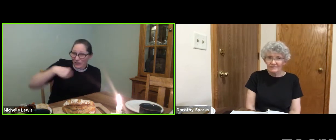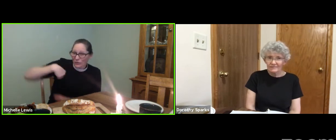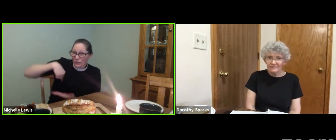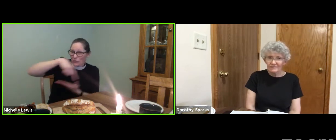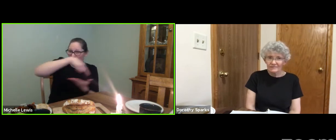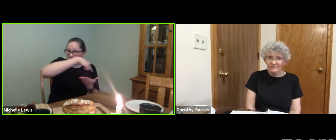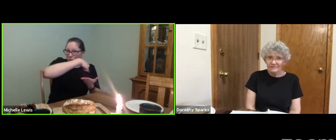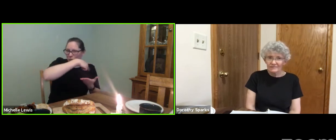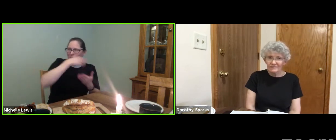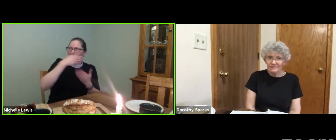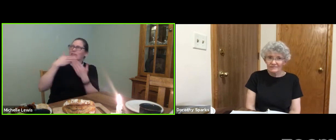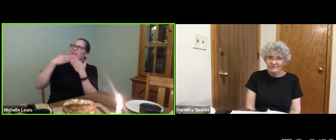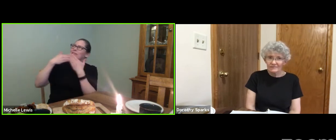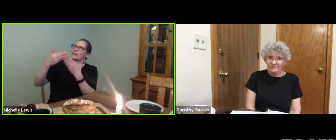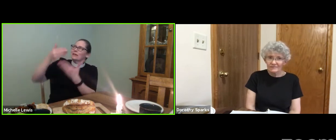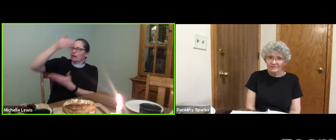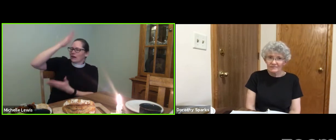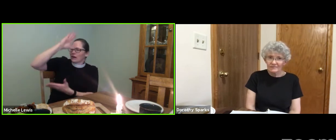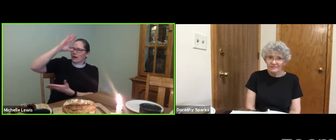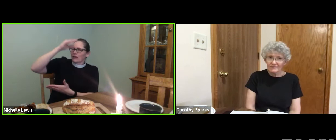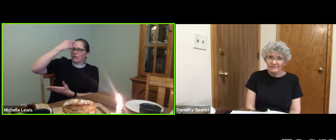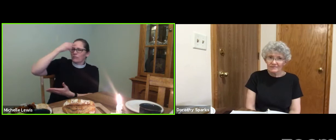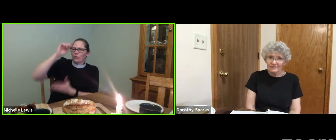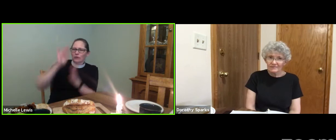And we thank God for Jesus.